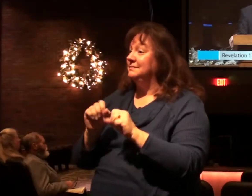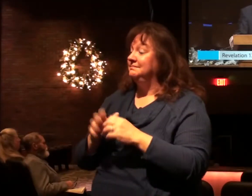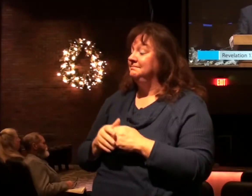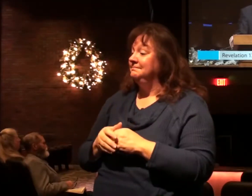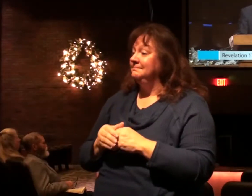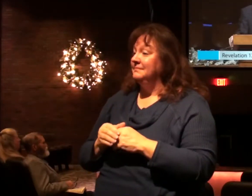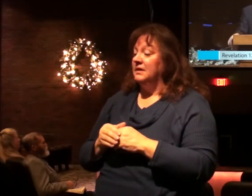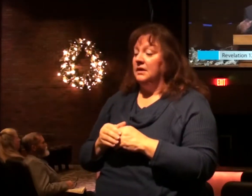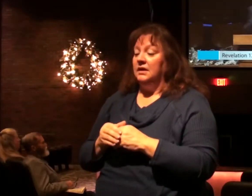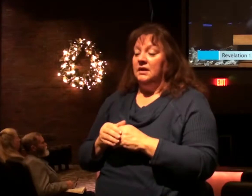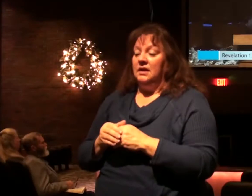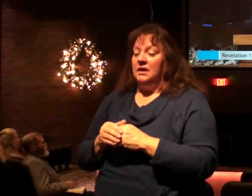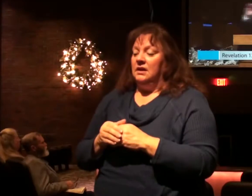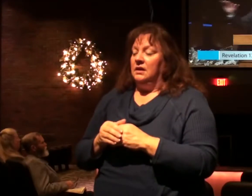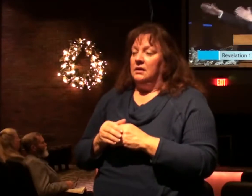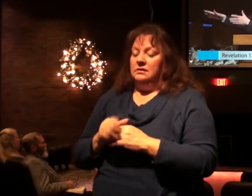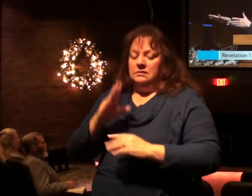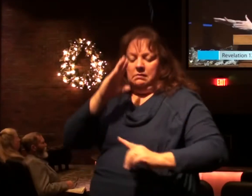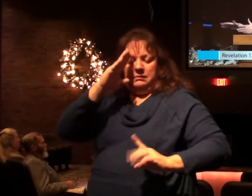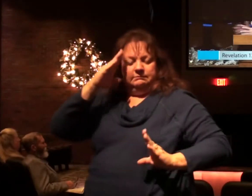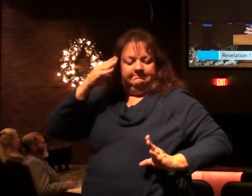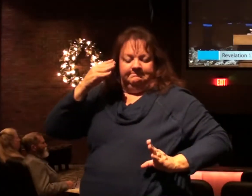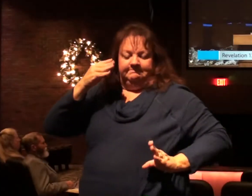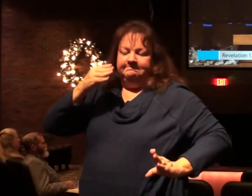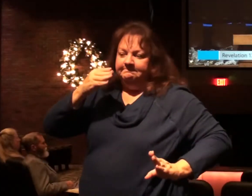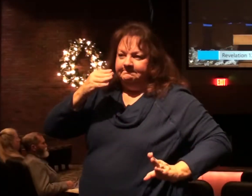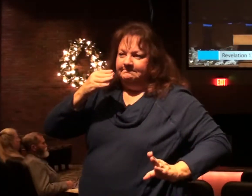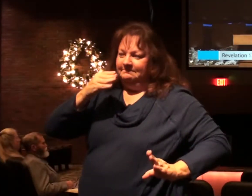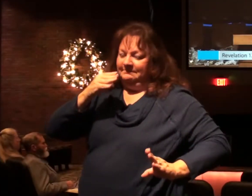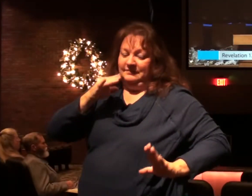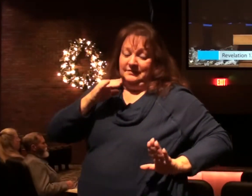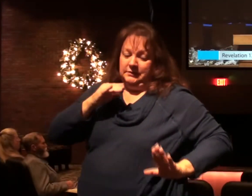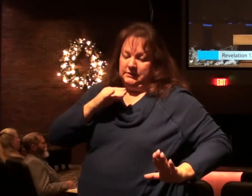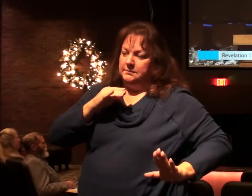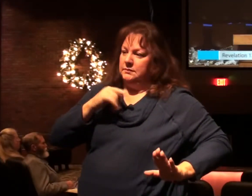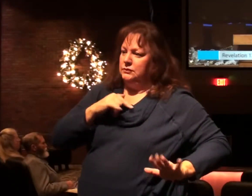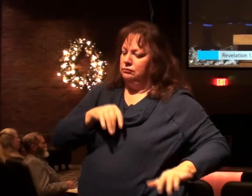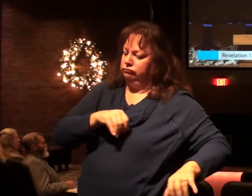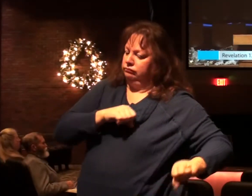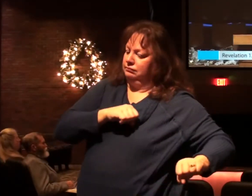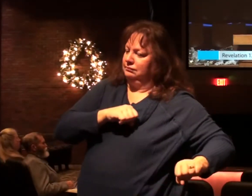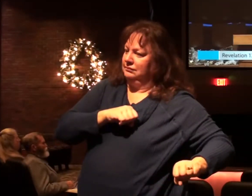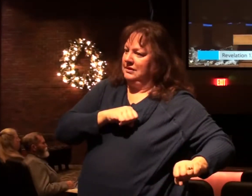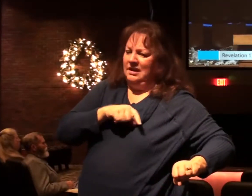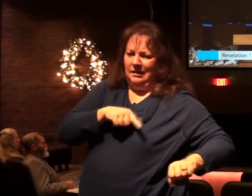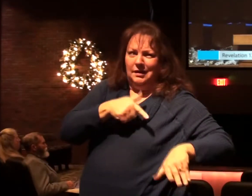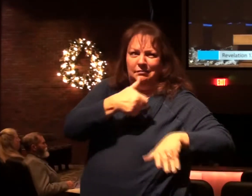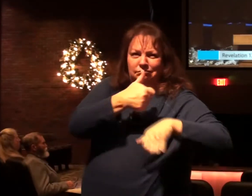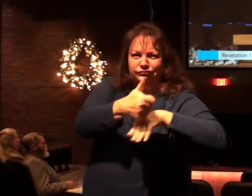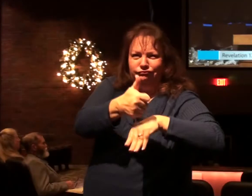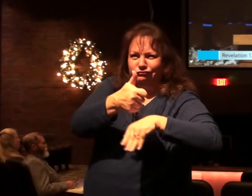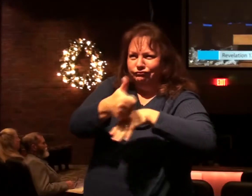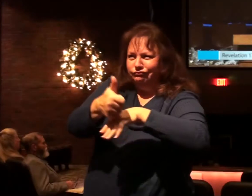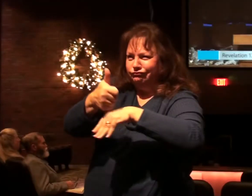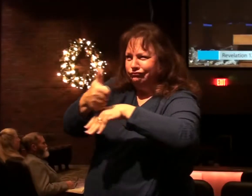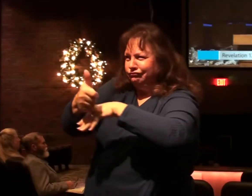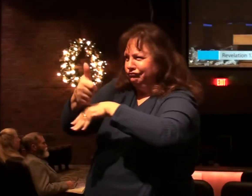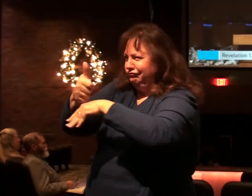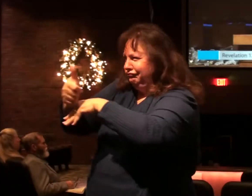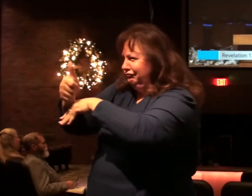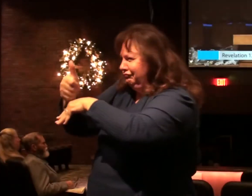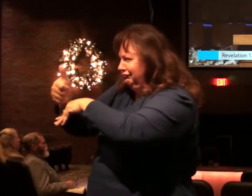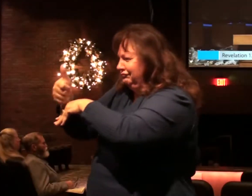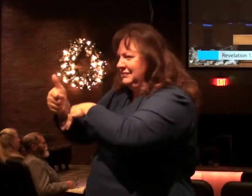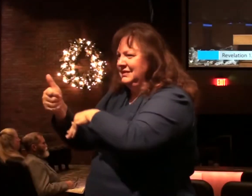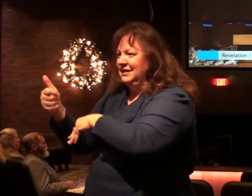I mean, it's all geared toward that. He's the accuser of our brethren